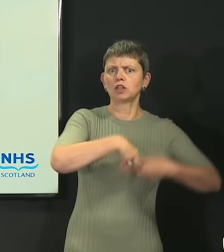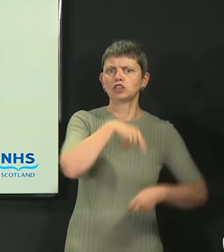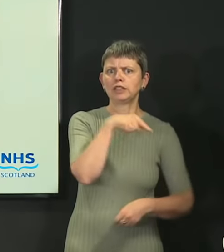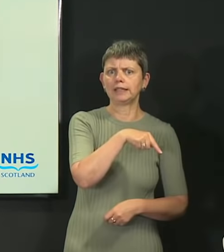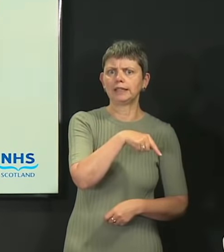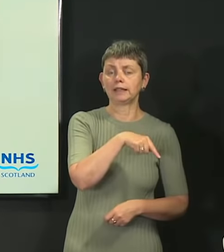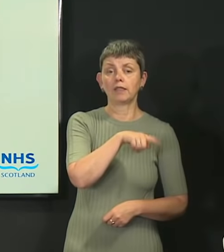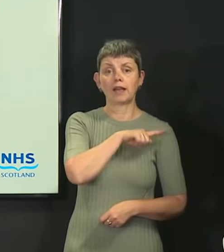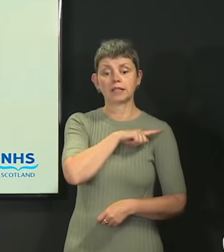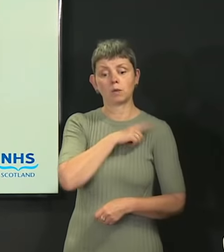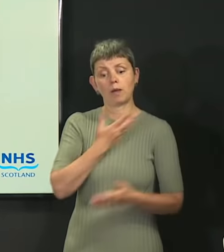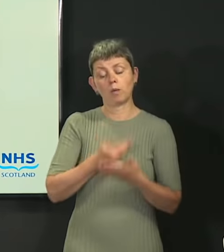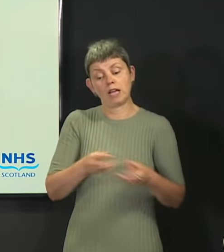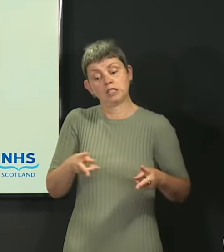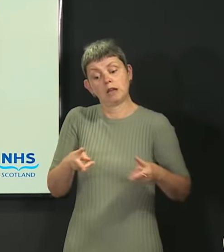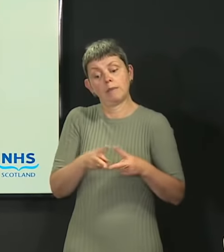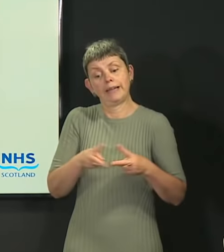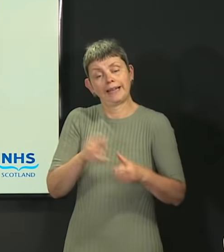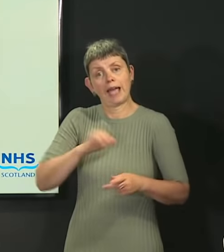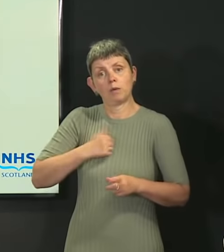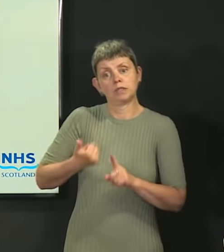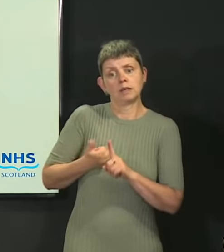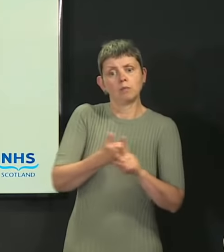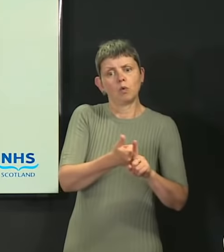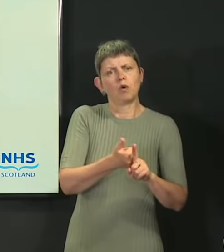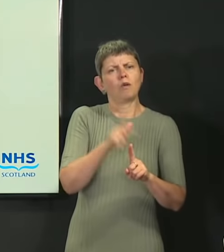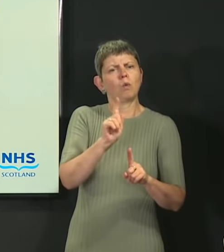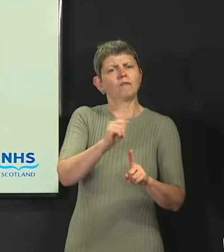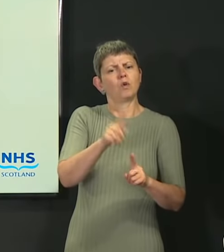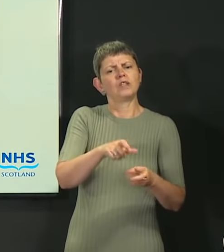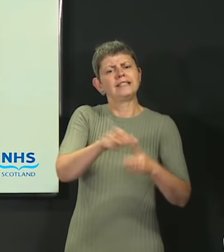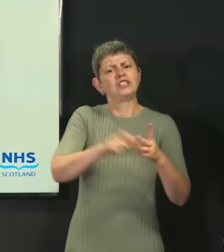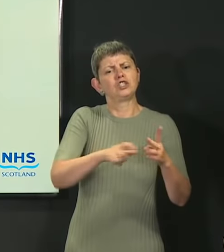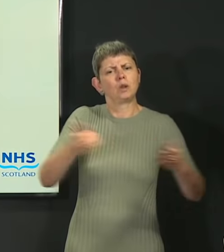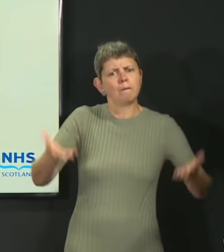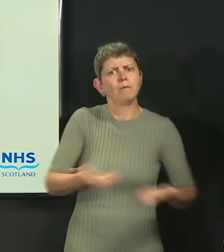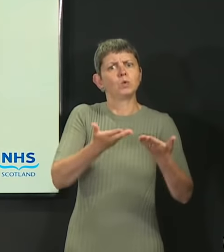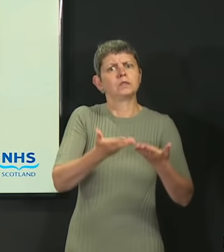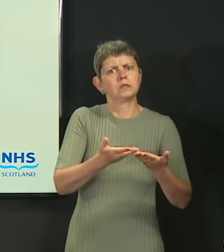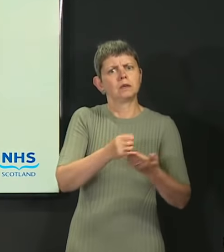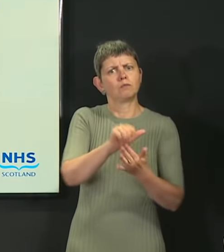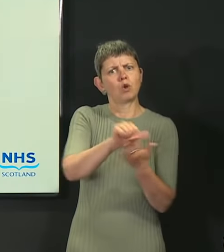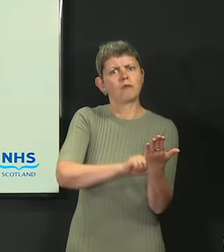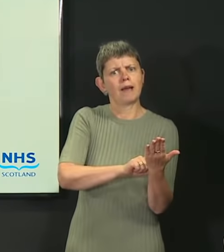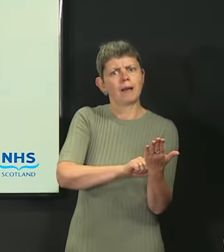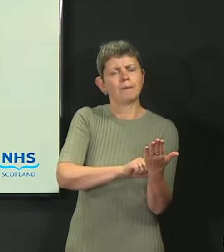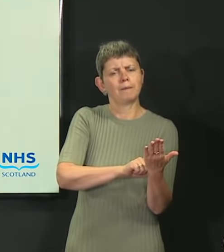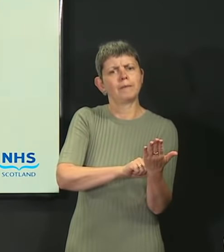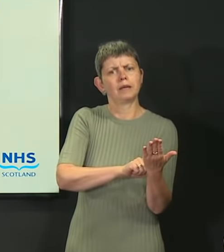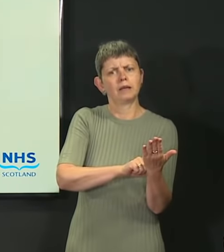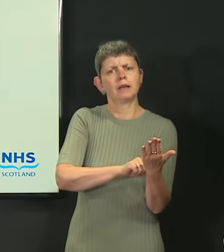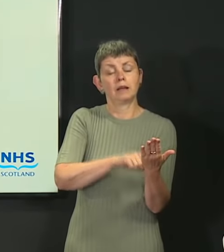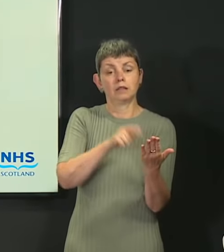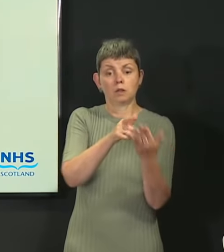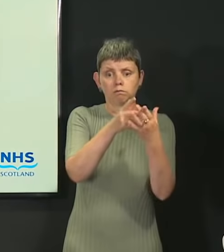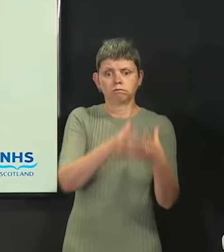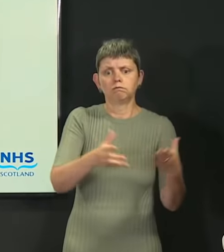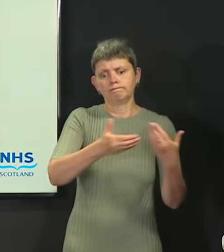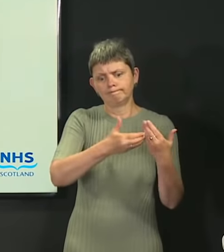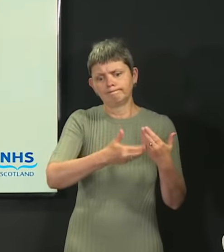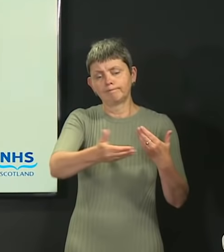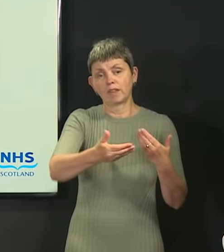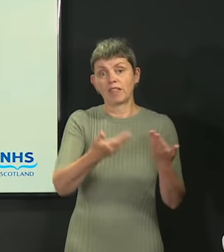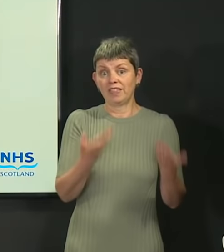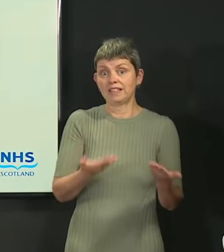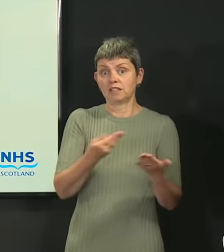we are doubling our support for the digital boost programme, increasing the capacity of the programme for the remainder of